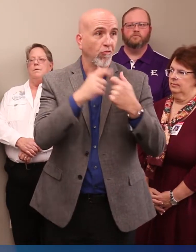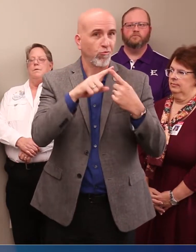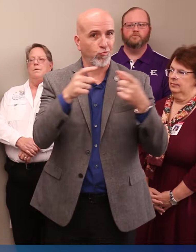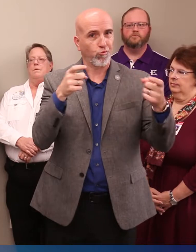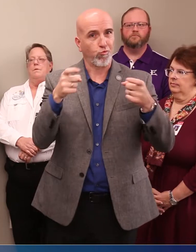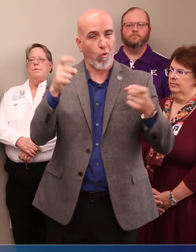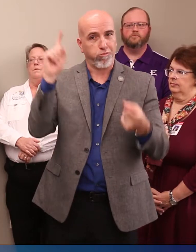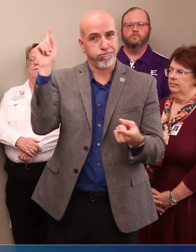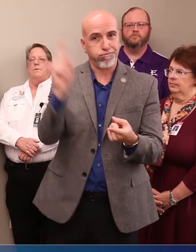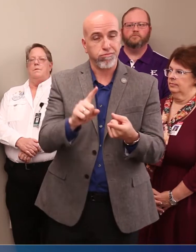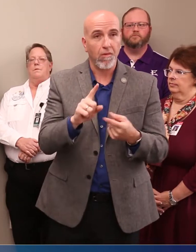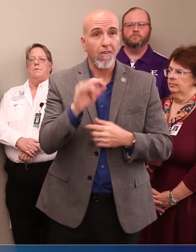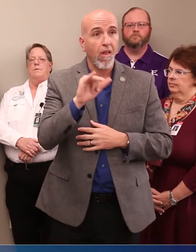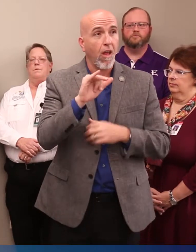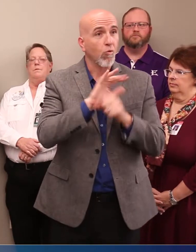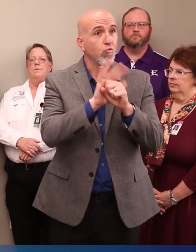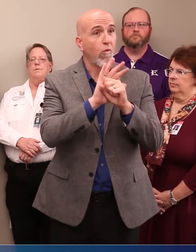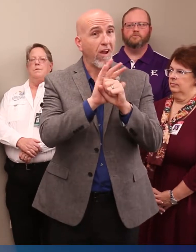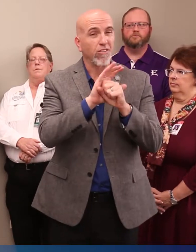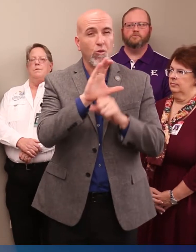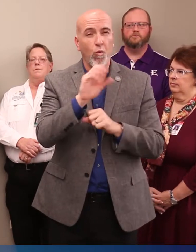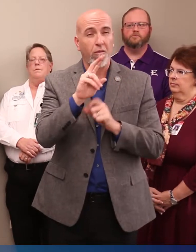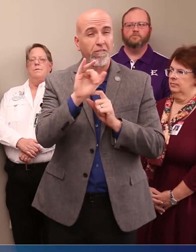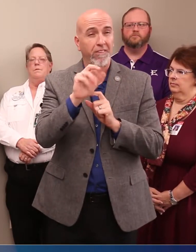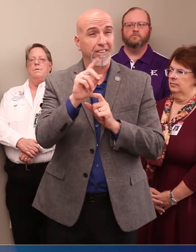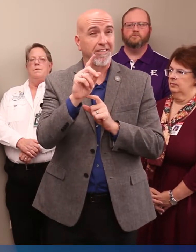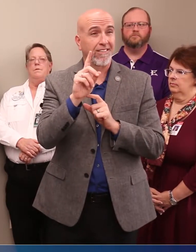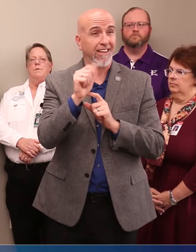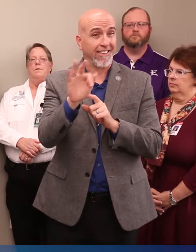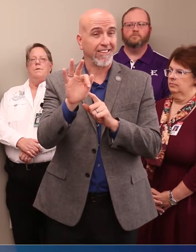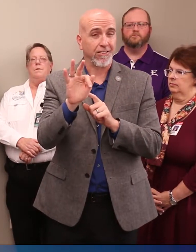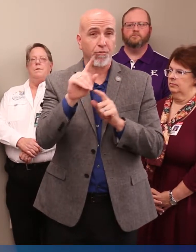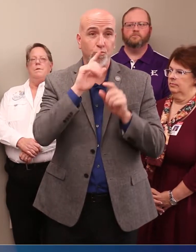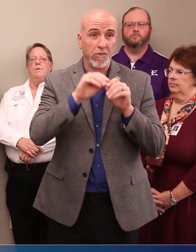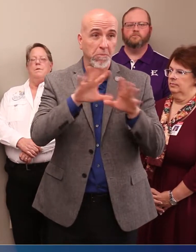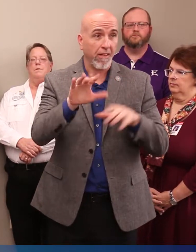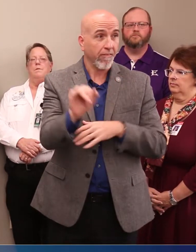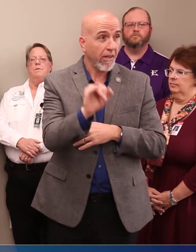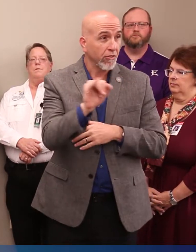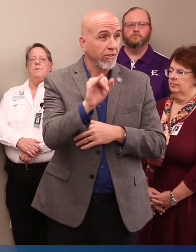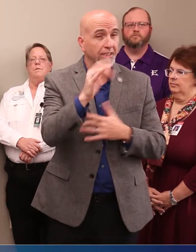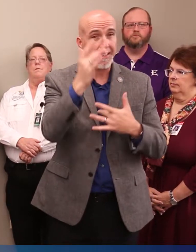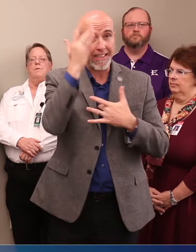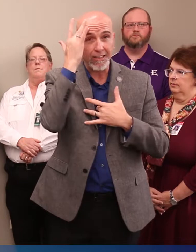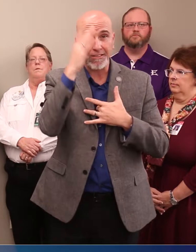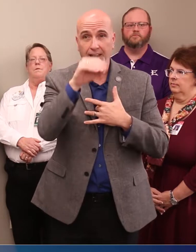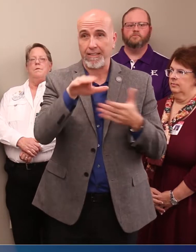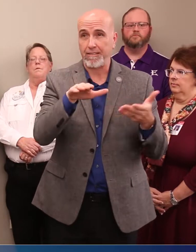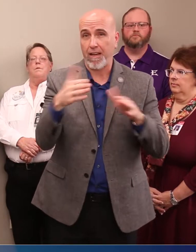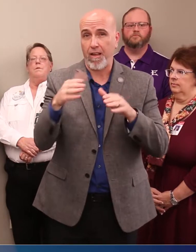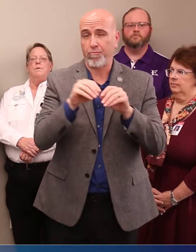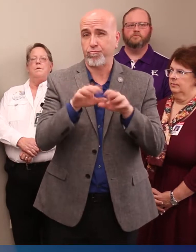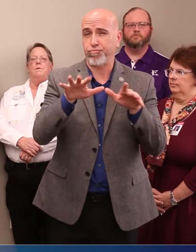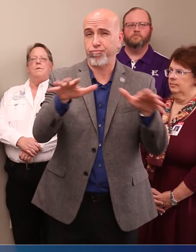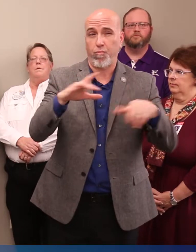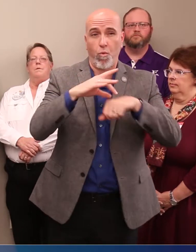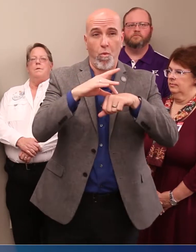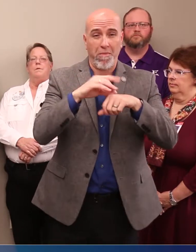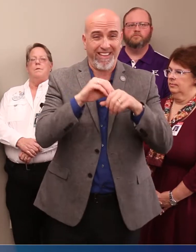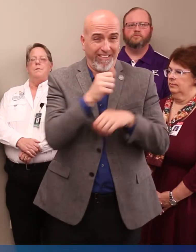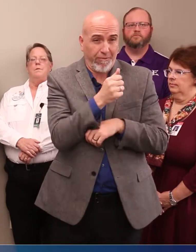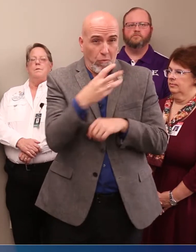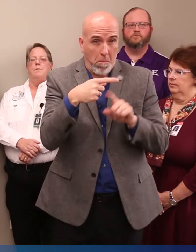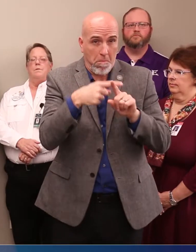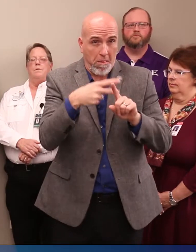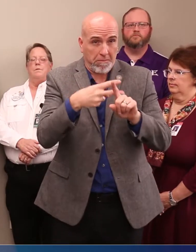The coronavirus, or COVID-19, has spread infection, illness, and death around the globe in just a